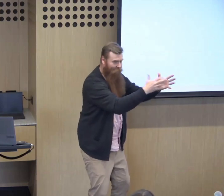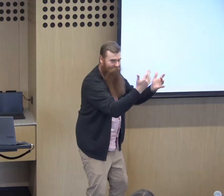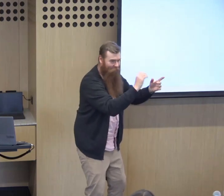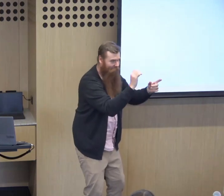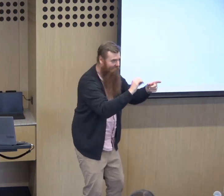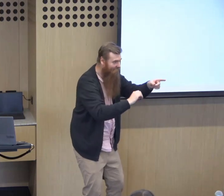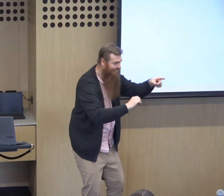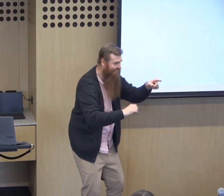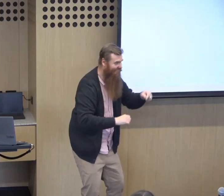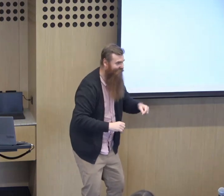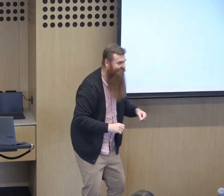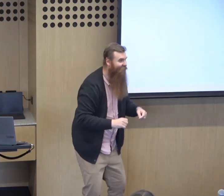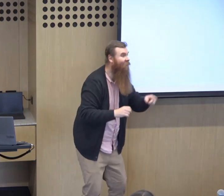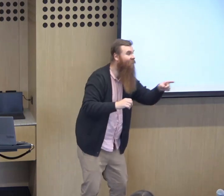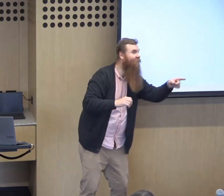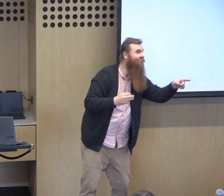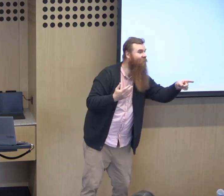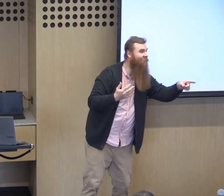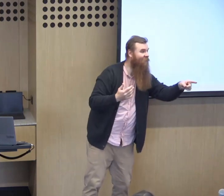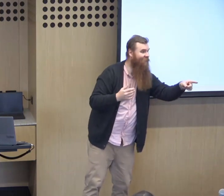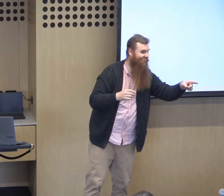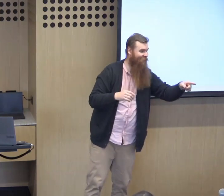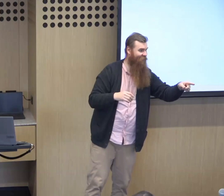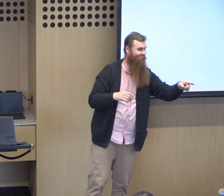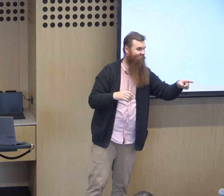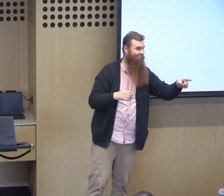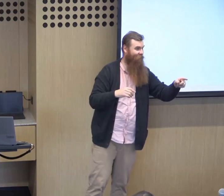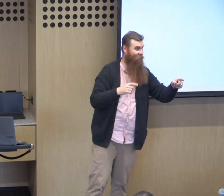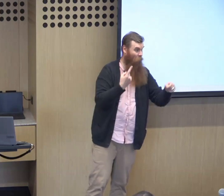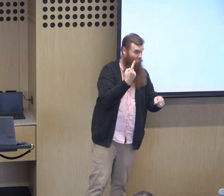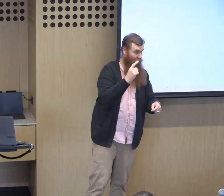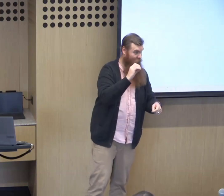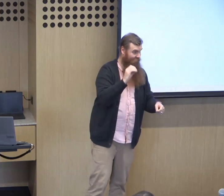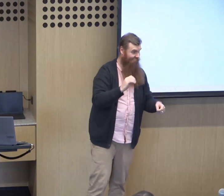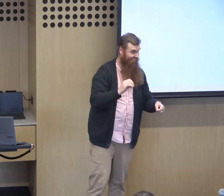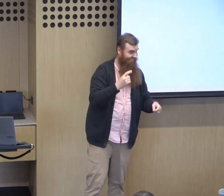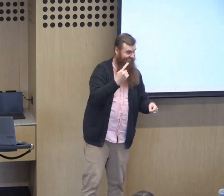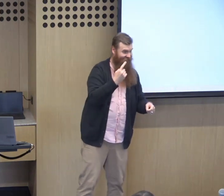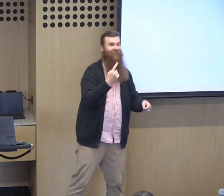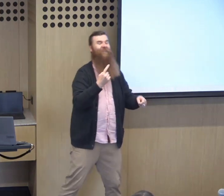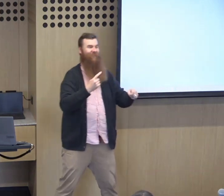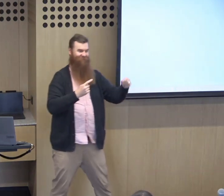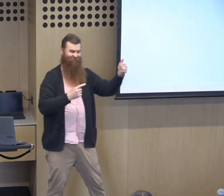I'm going go on the other side of the room. We're getting some, what did you, 1%? Yeah. Okay.